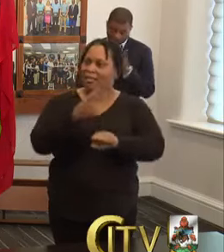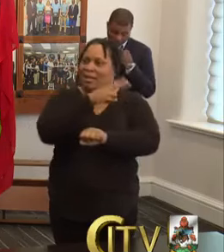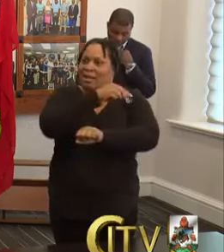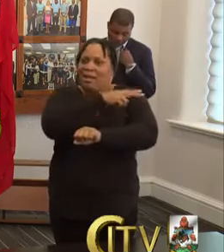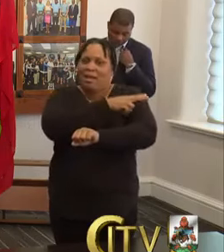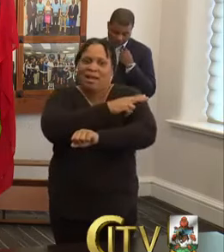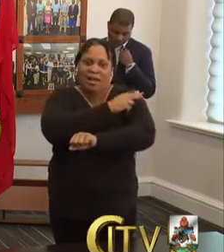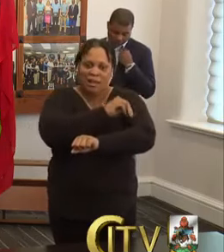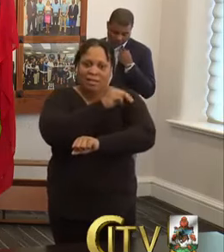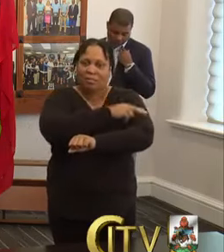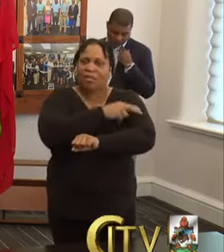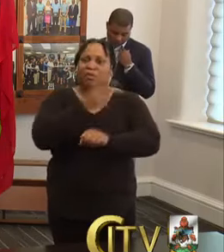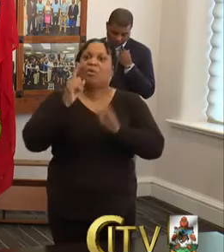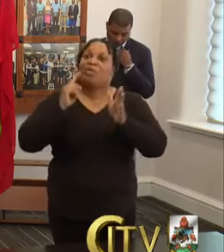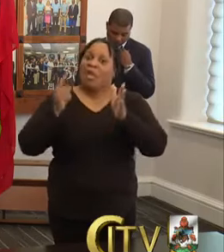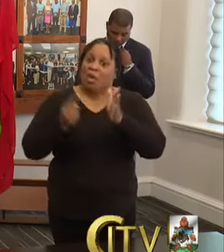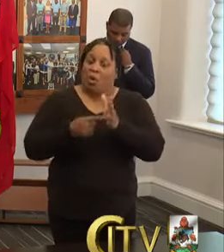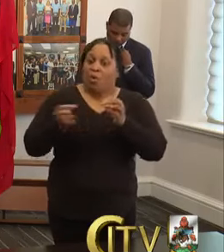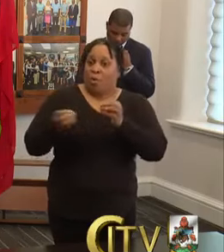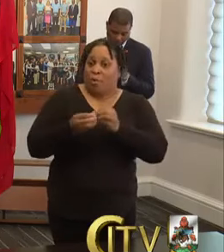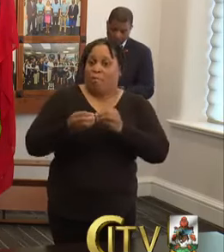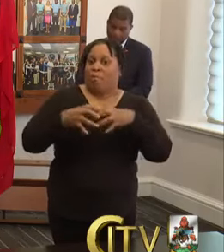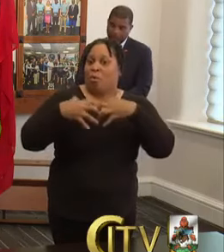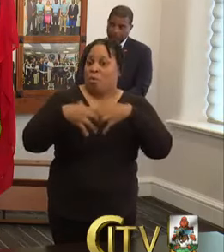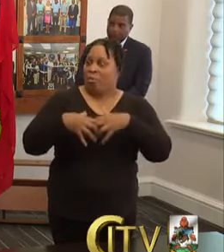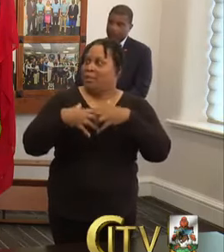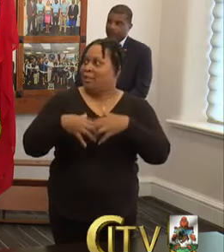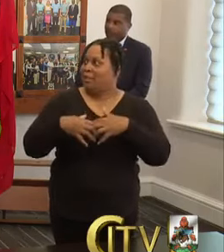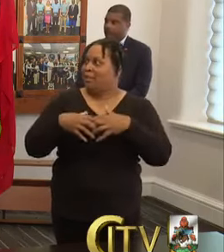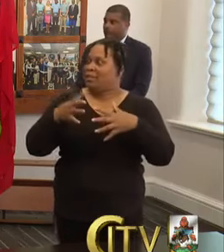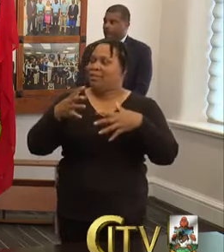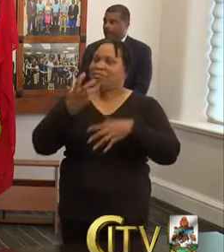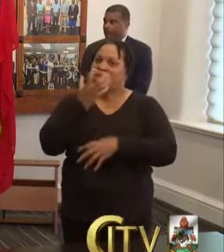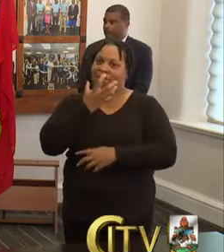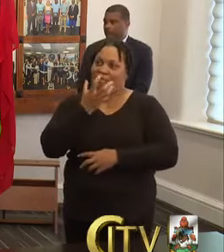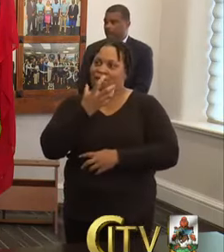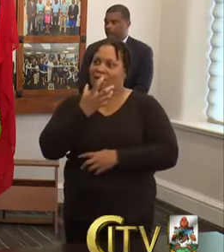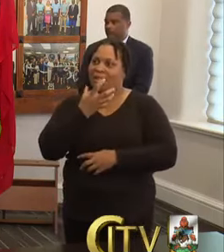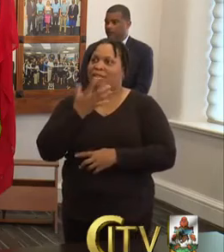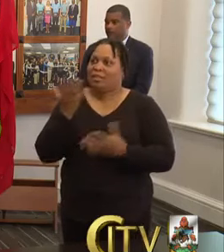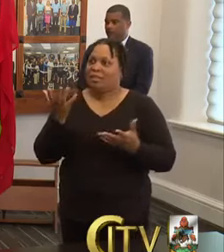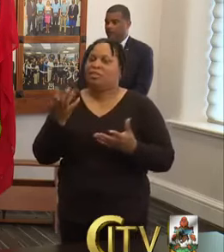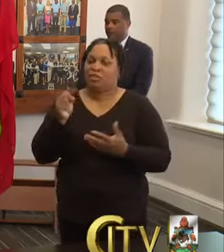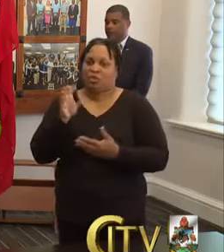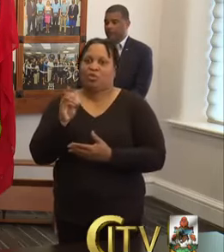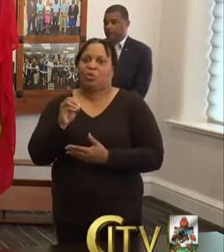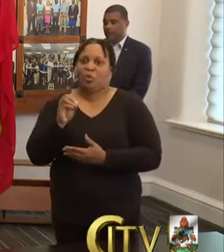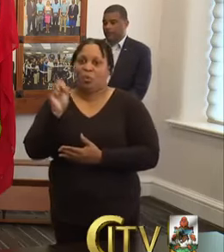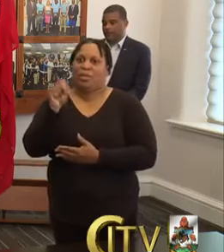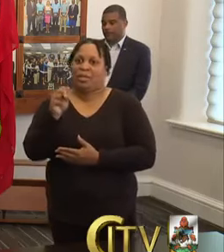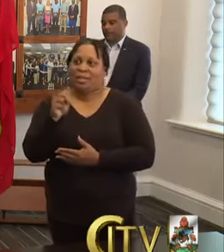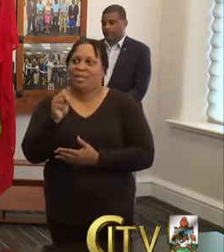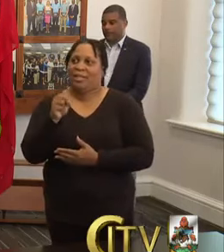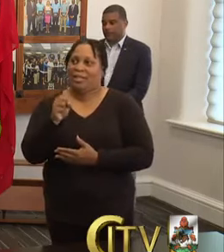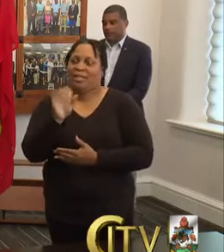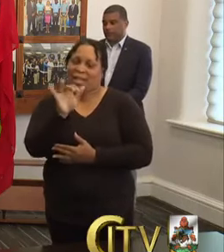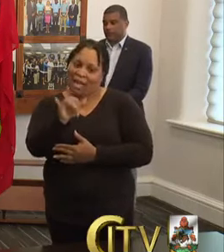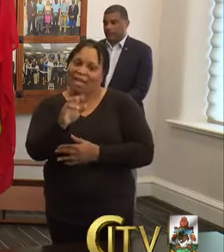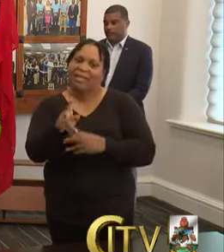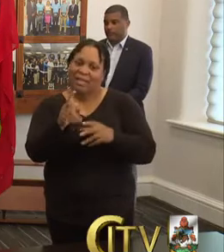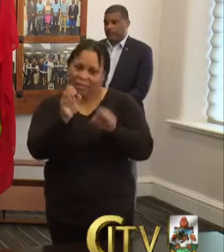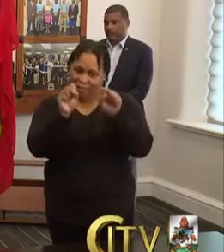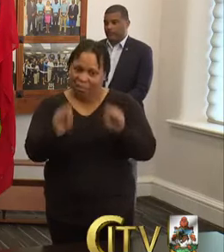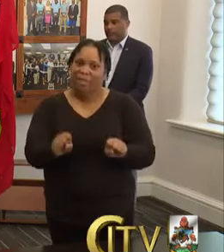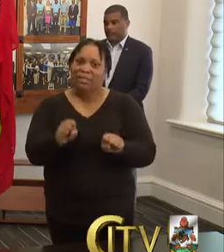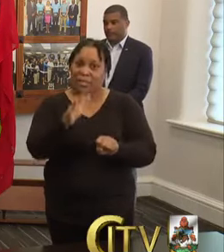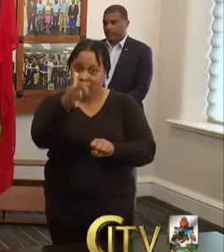ordered additional respirators, the fact how they cleared out things, I'm sorry, ventilators, different things. yeah, so we, there is that particular, uh, capacity